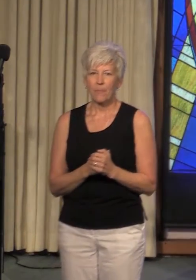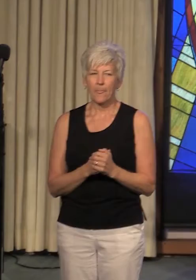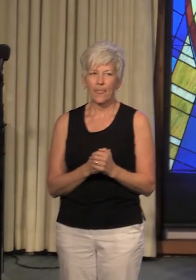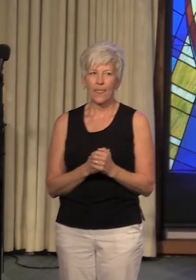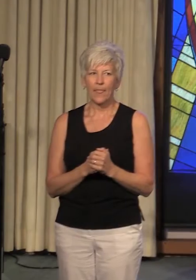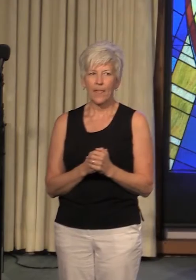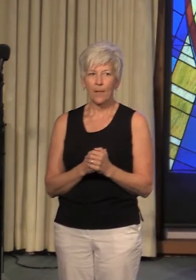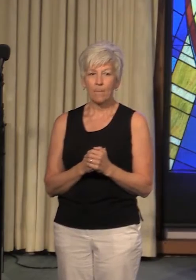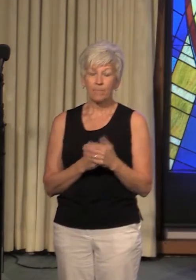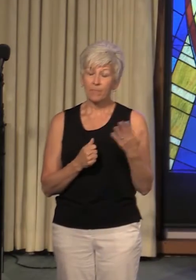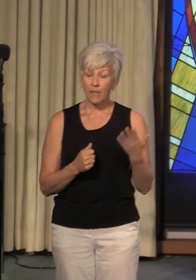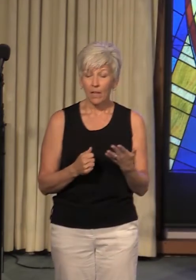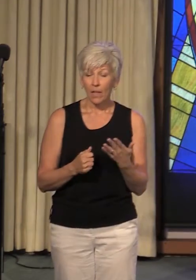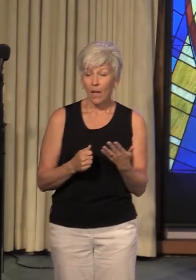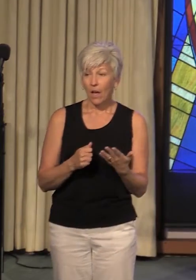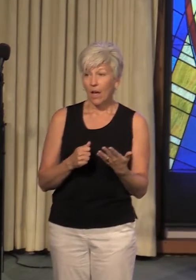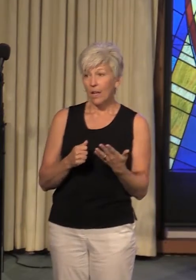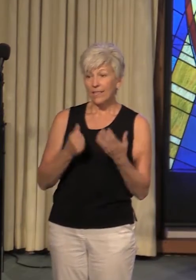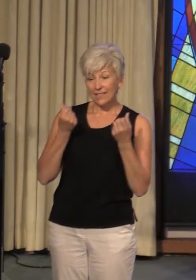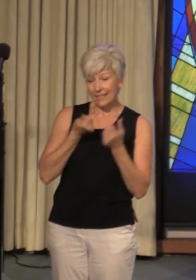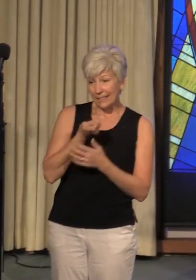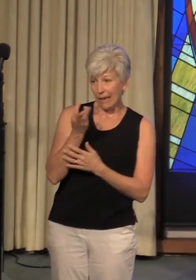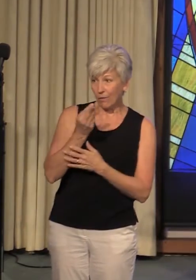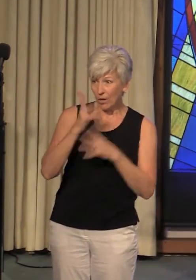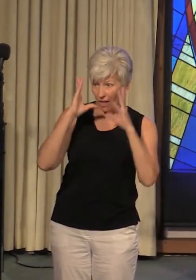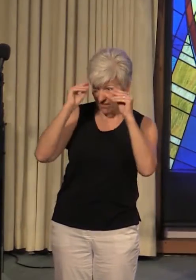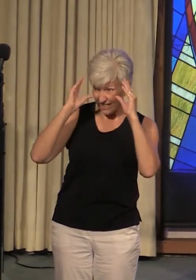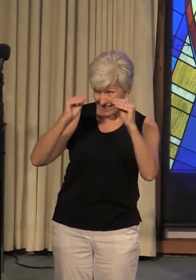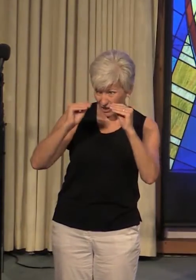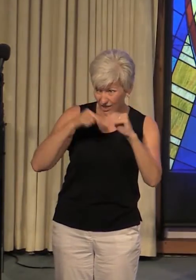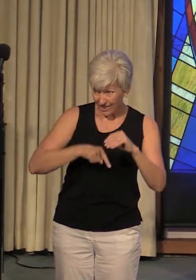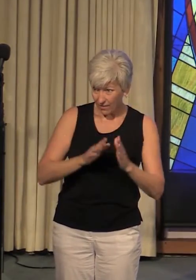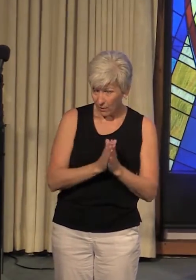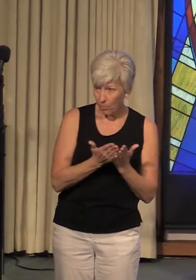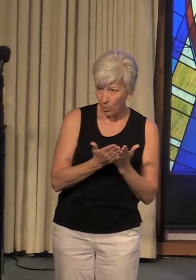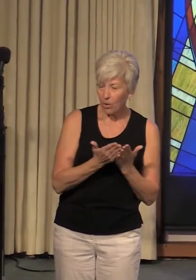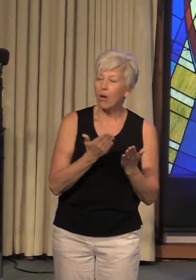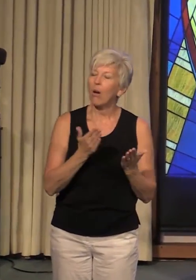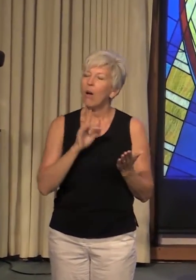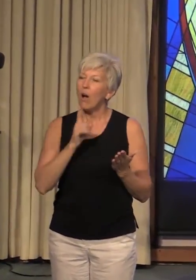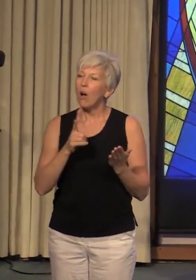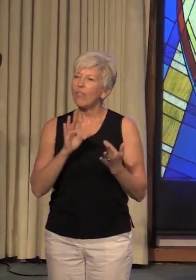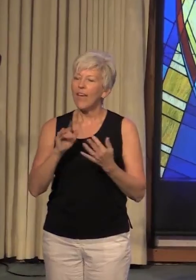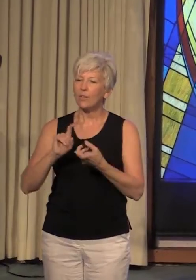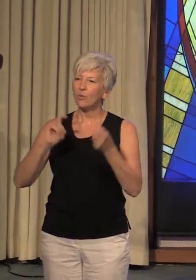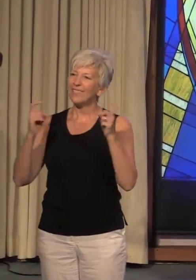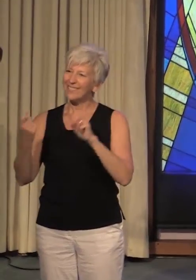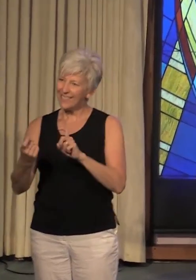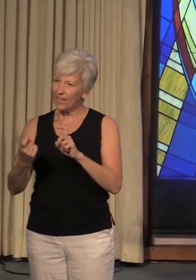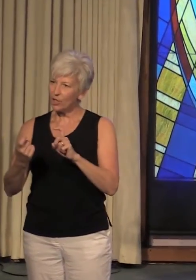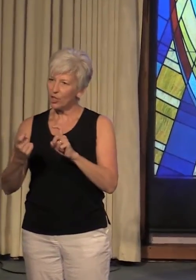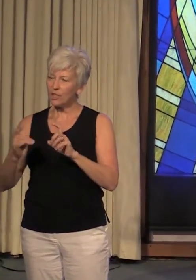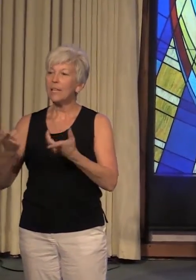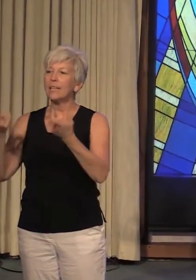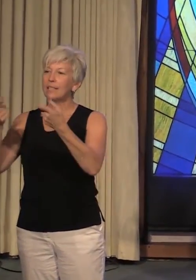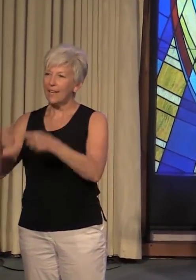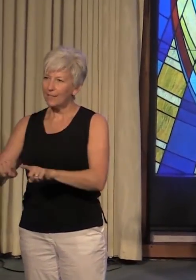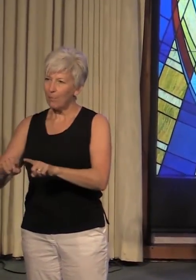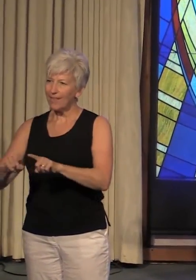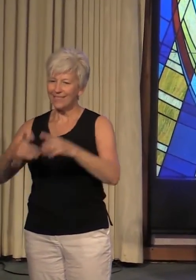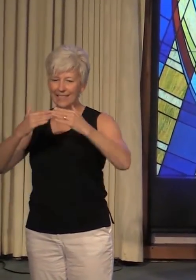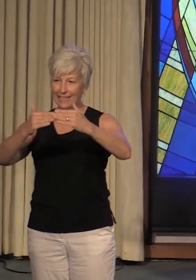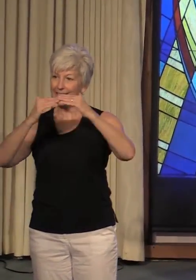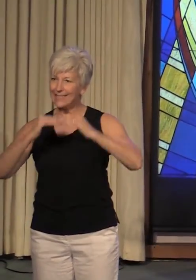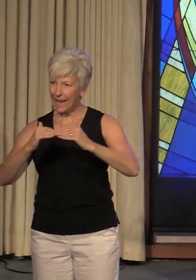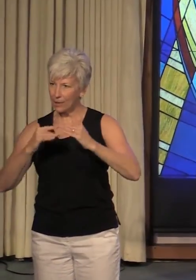Among the teachings in this book are that transition takes place in certain stages. And if we can identify those stages